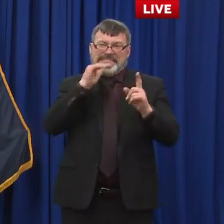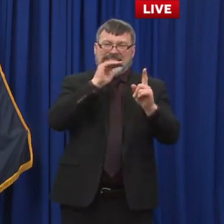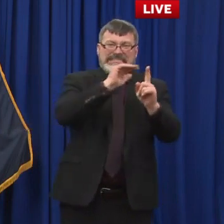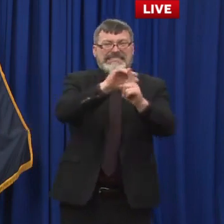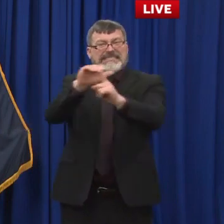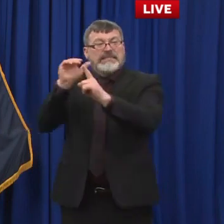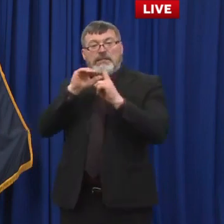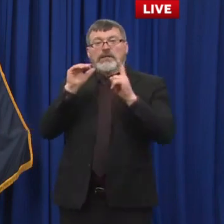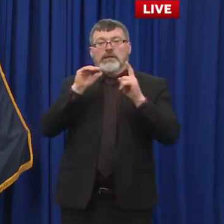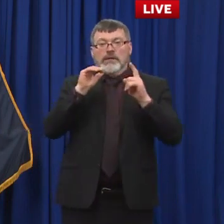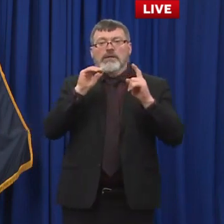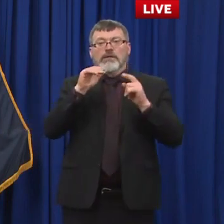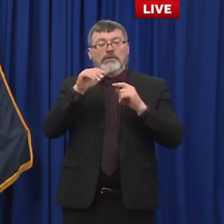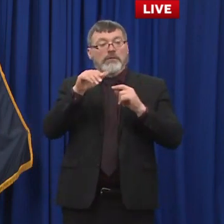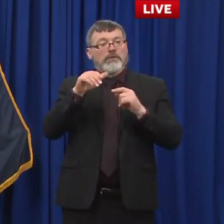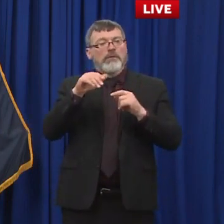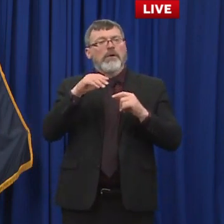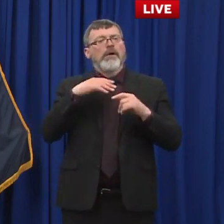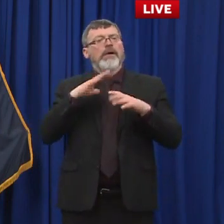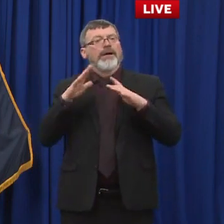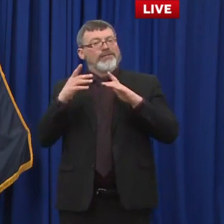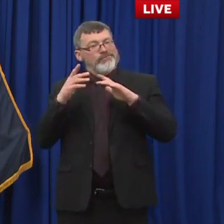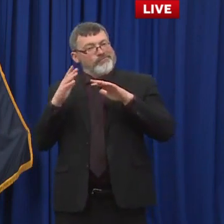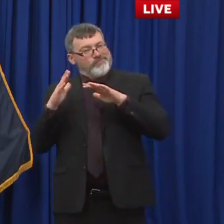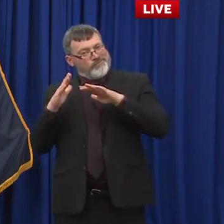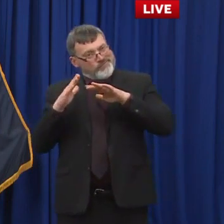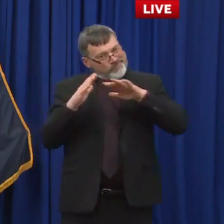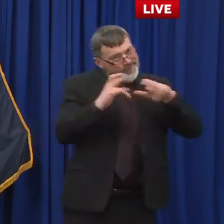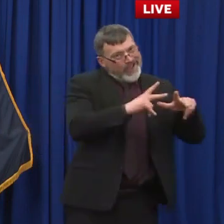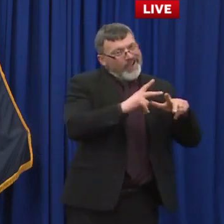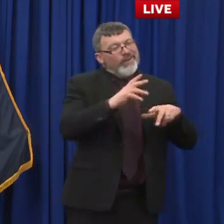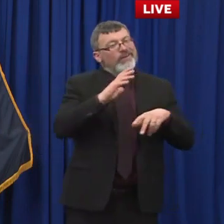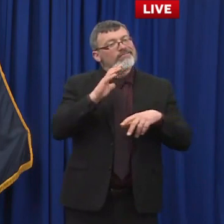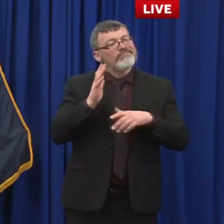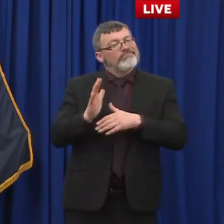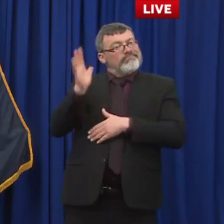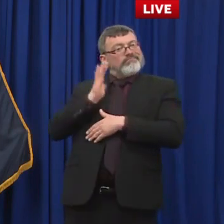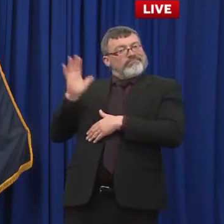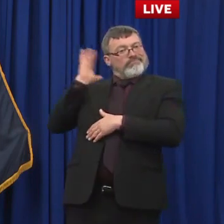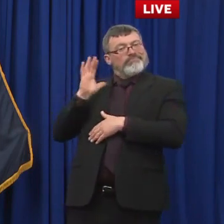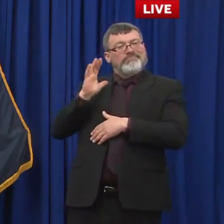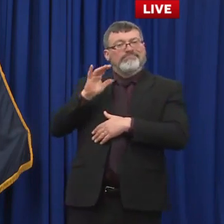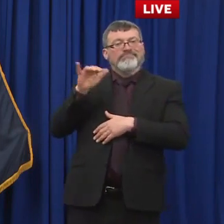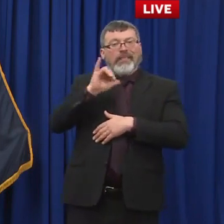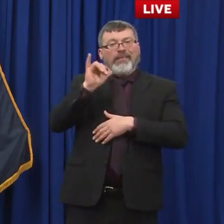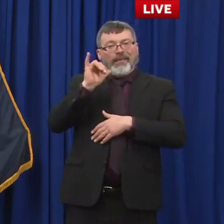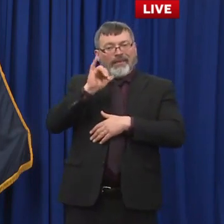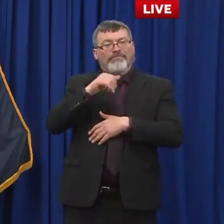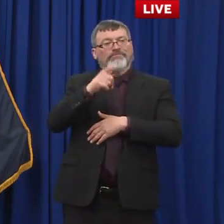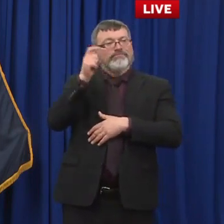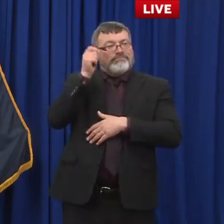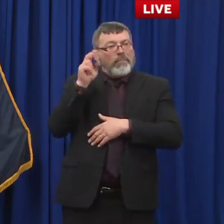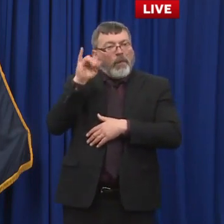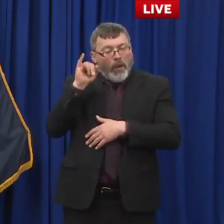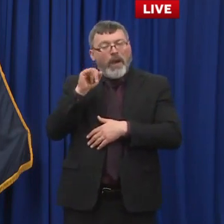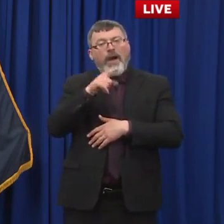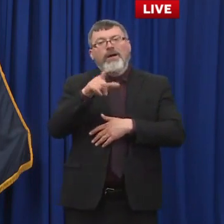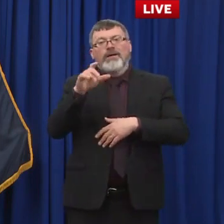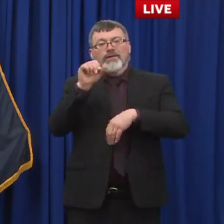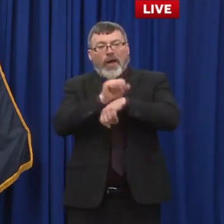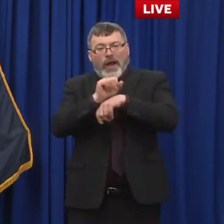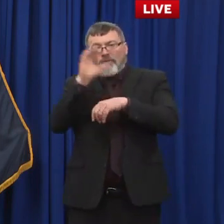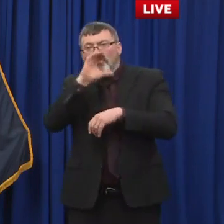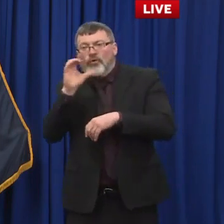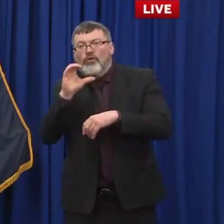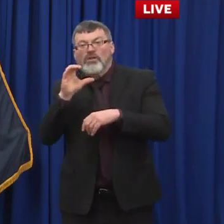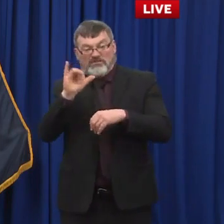month in advance to give folks time to plan and prepare. This return to the normal process again will be effective on May 23rd.